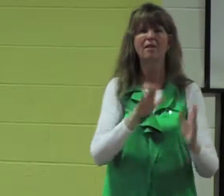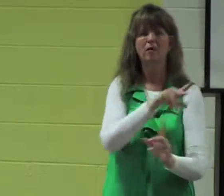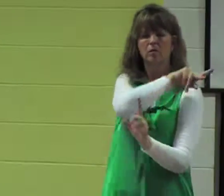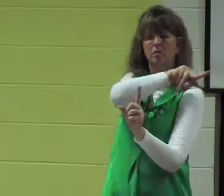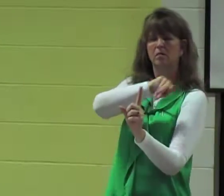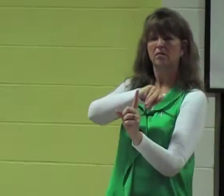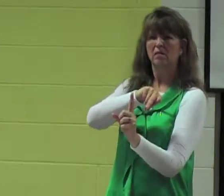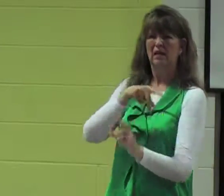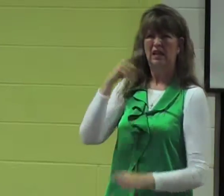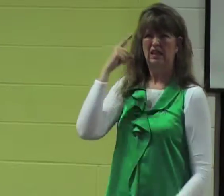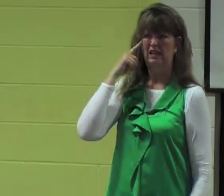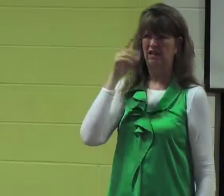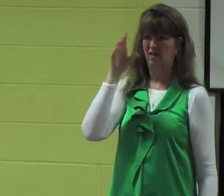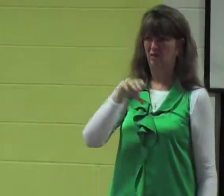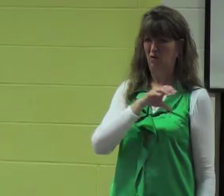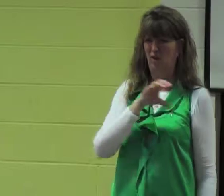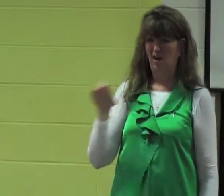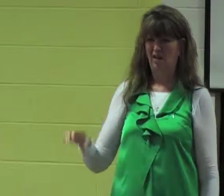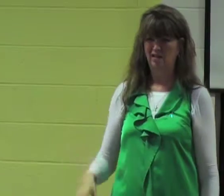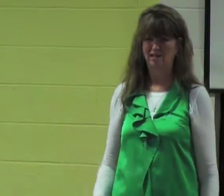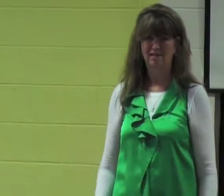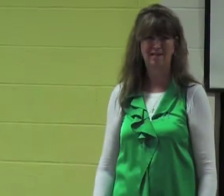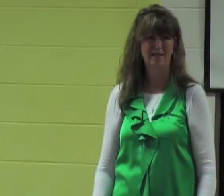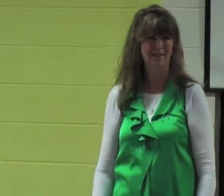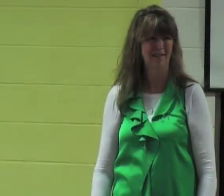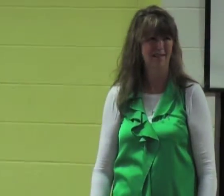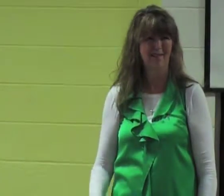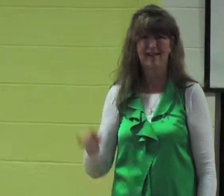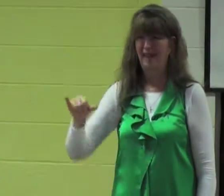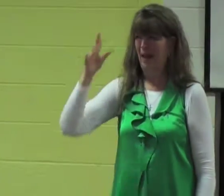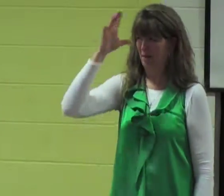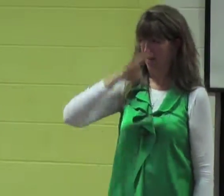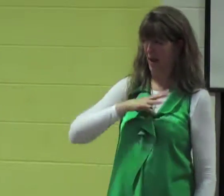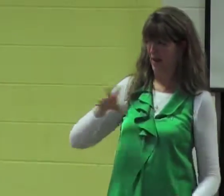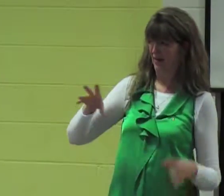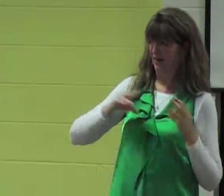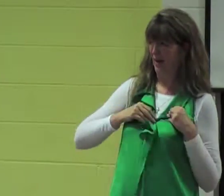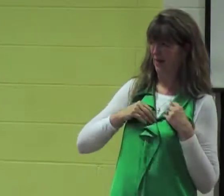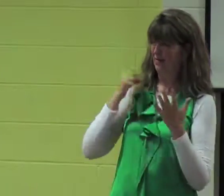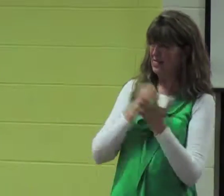Only people, it's only the world's perspective that doesn't believe